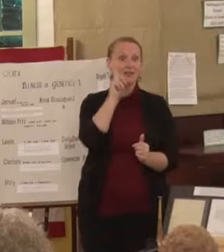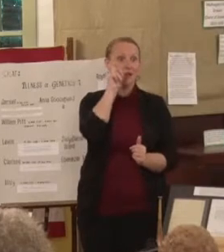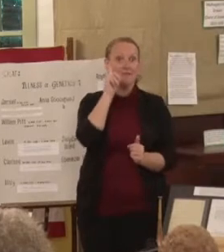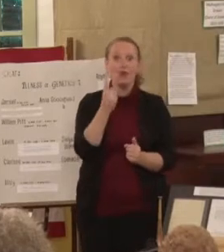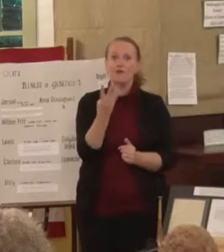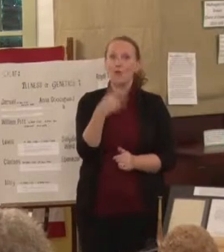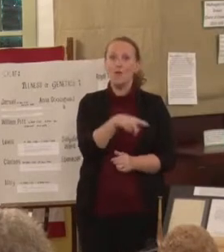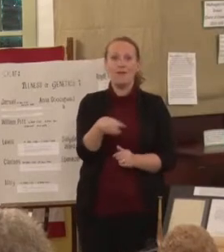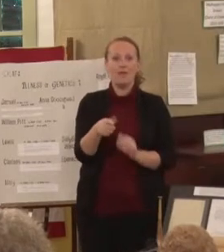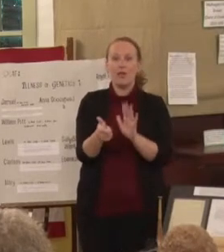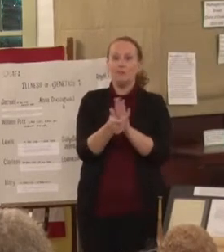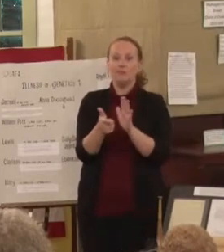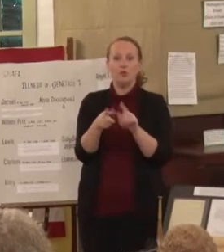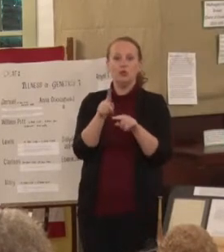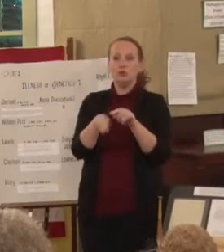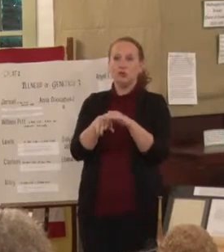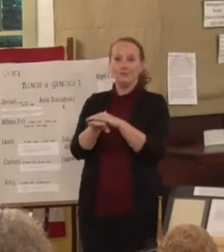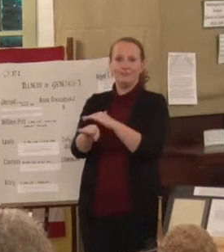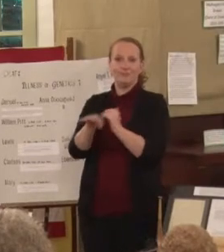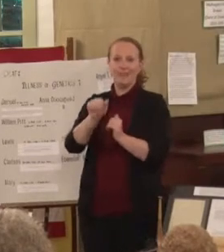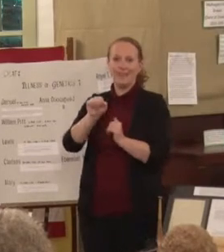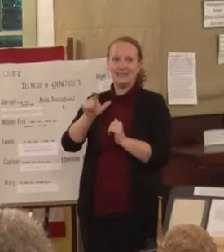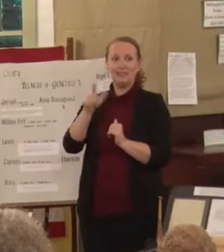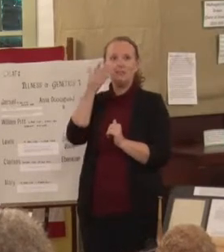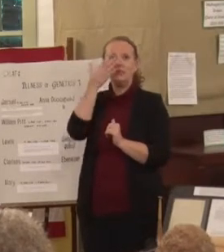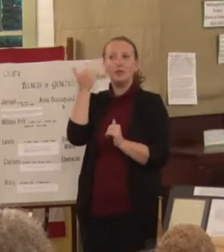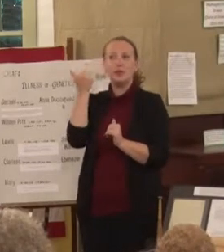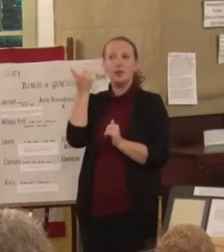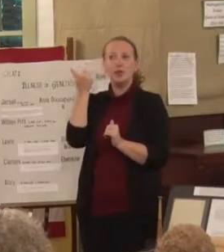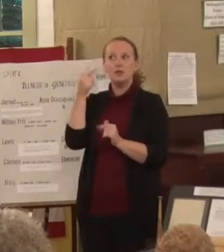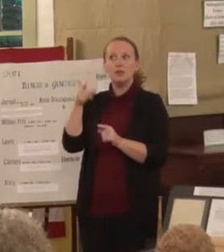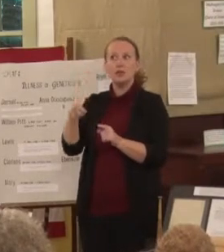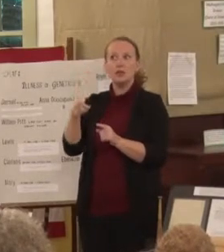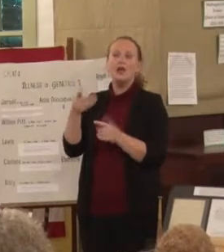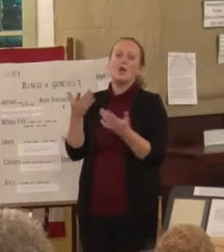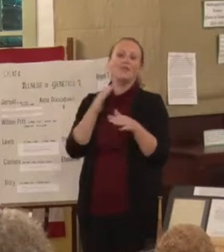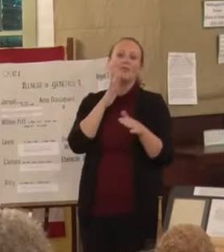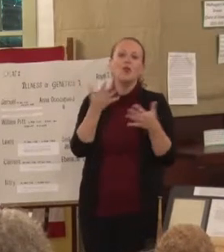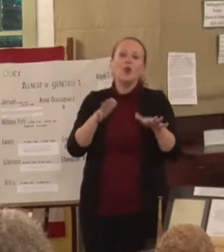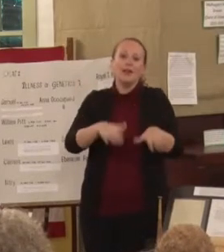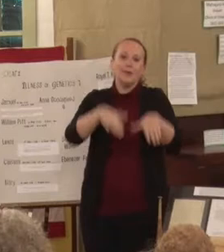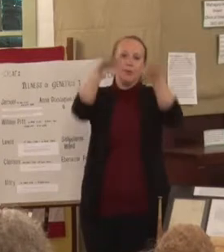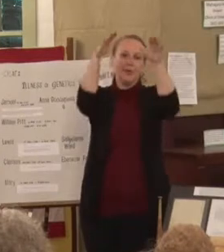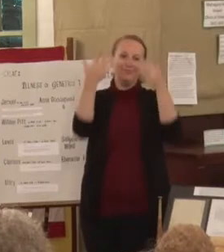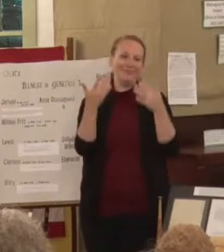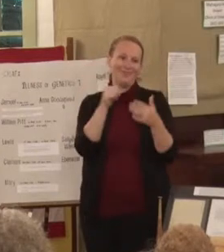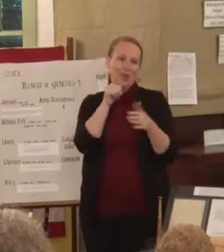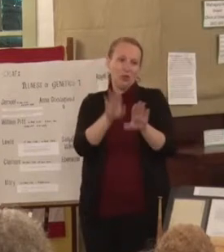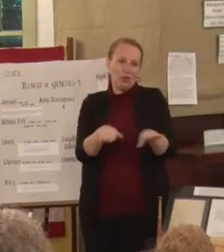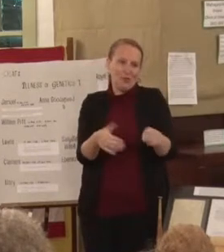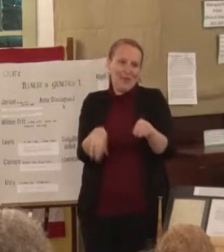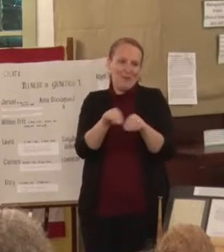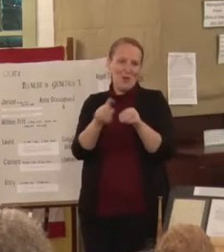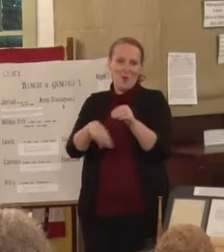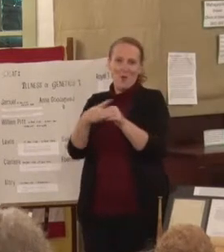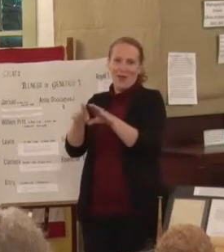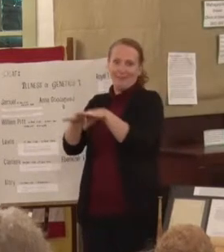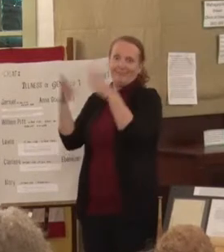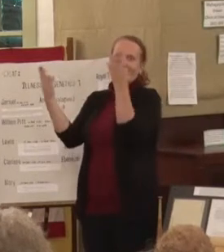after they were adults. But Mary, who was Sylvester's youngest daughter, was